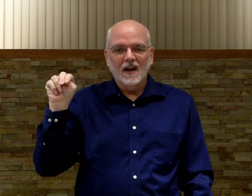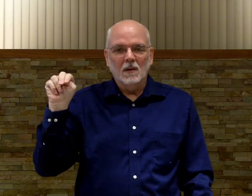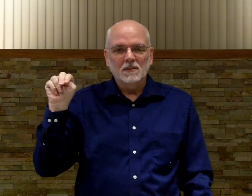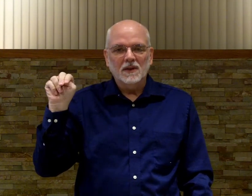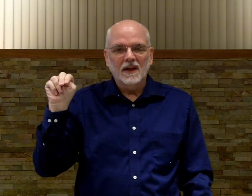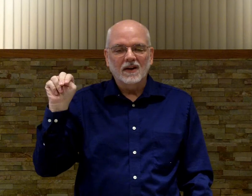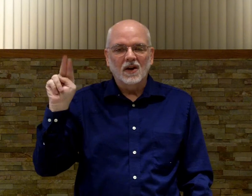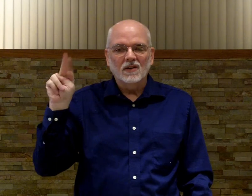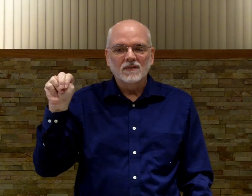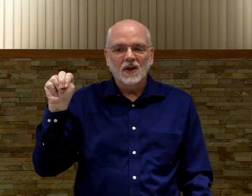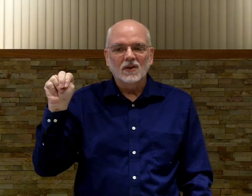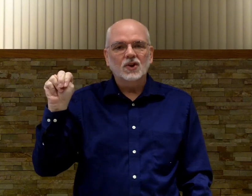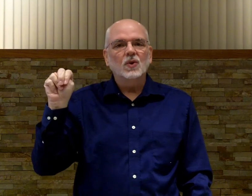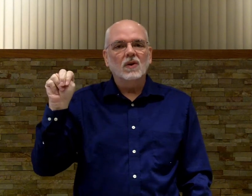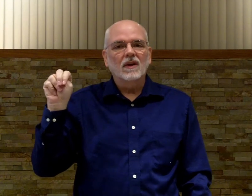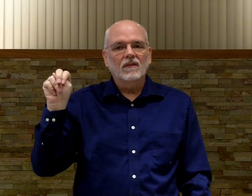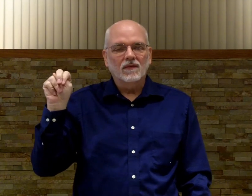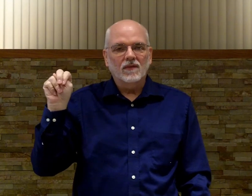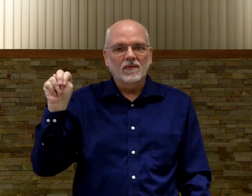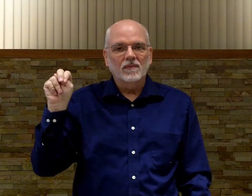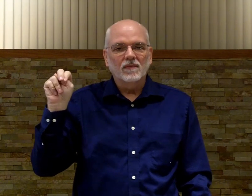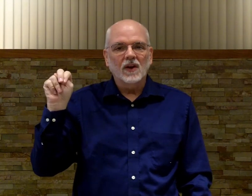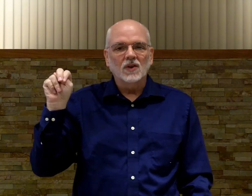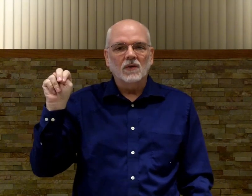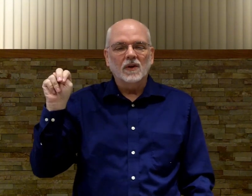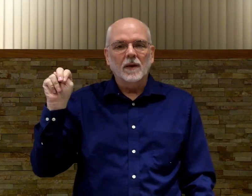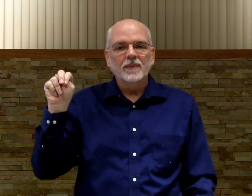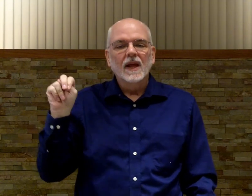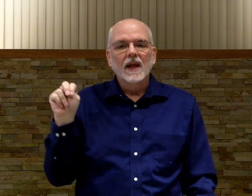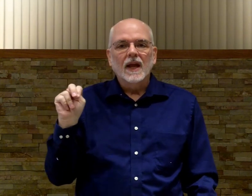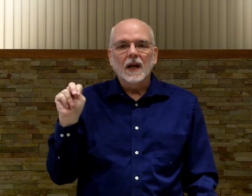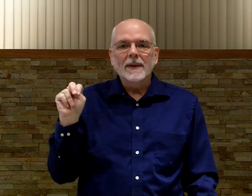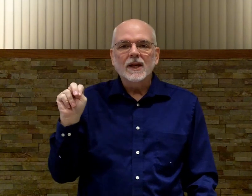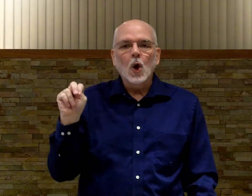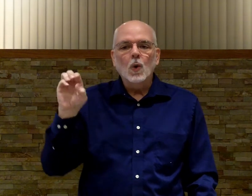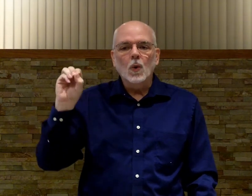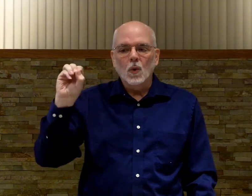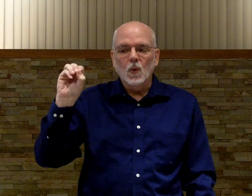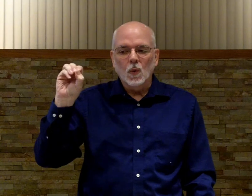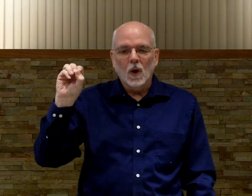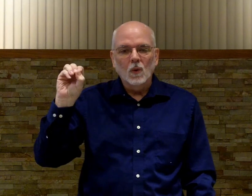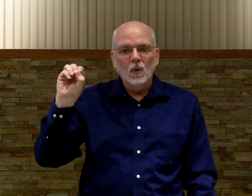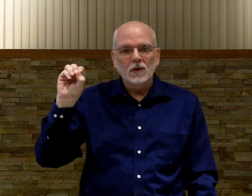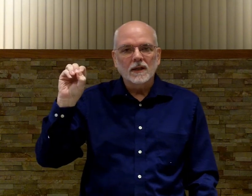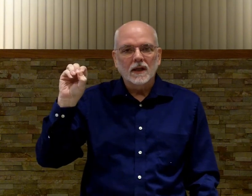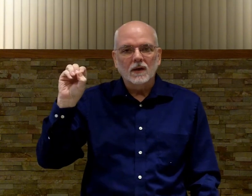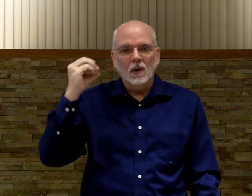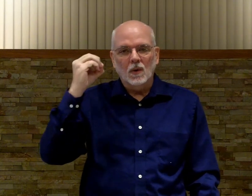humps in it in cursive. So two fingers over your thumb. Now I'm in O. O looks like the letter O.